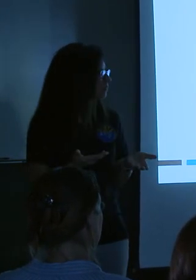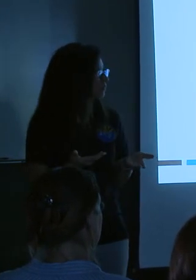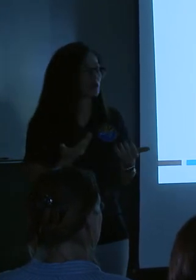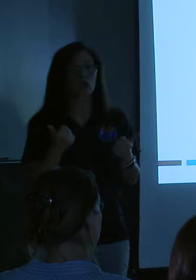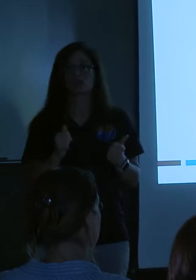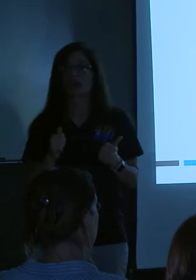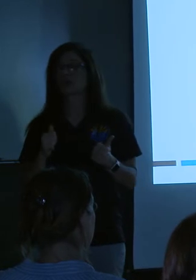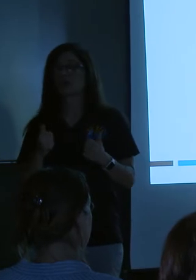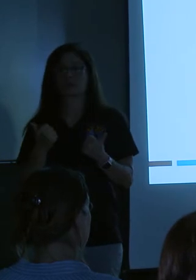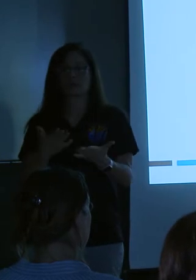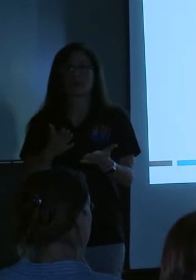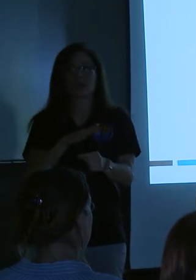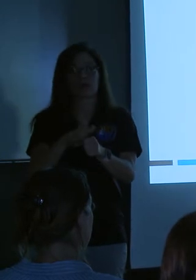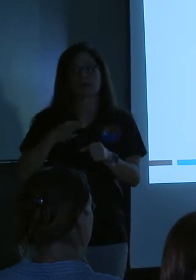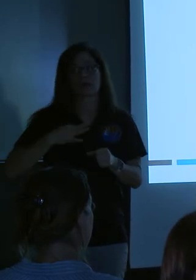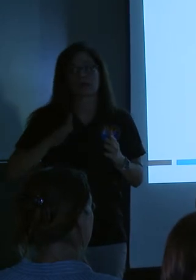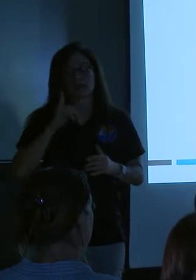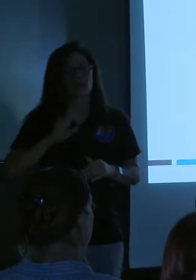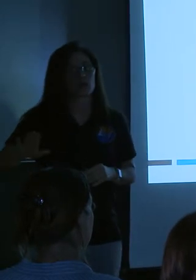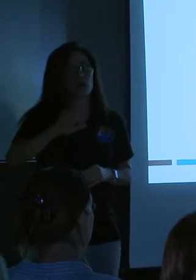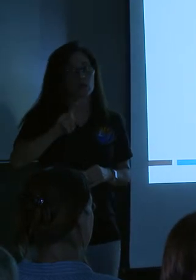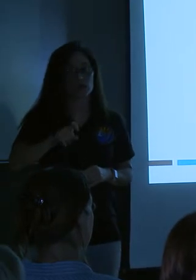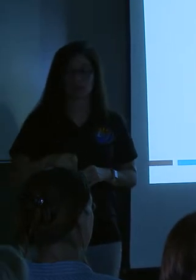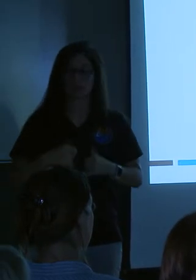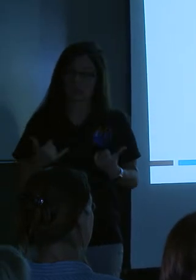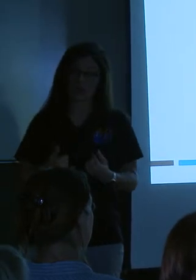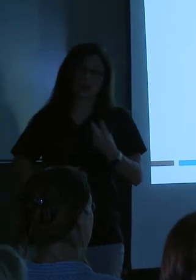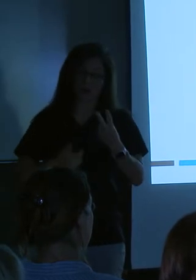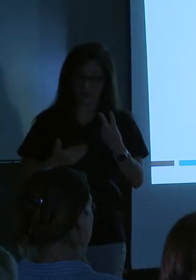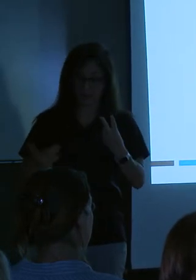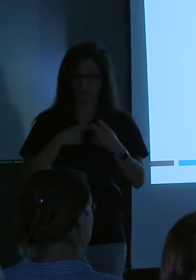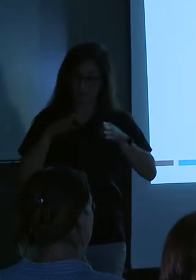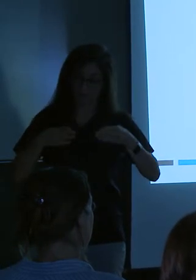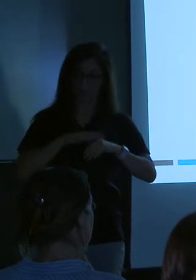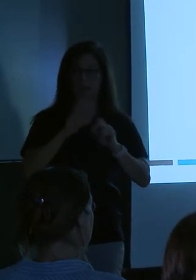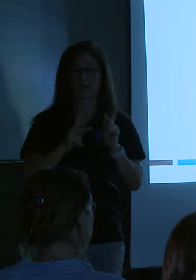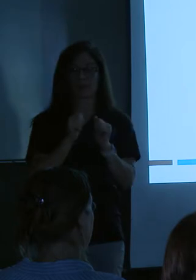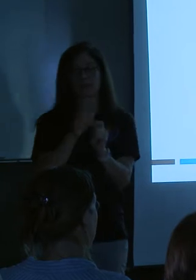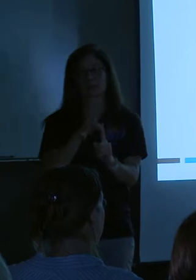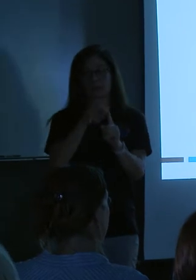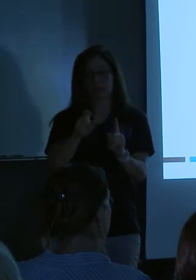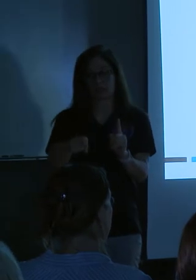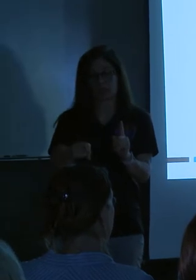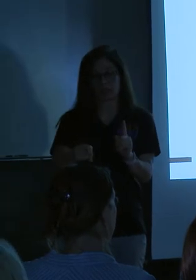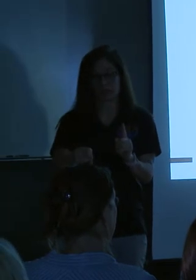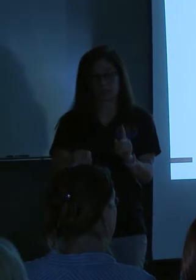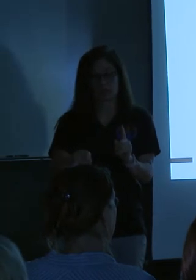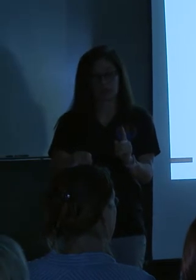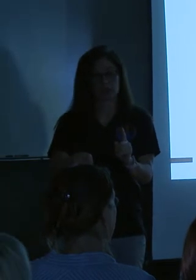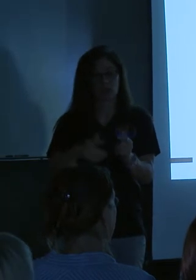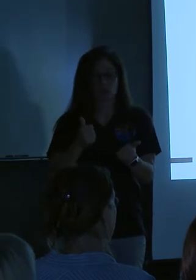needs with volunteers in the community. Now, the two things with that is we're focused on individuals with special needs in terms of trying to